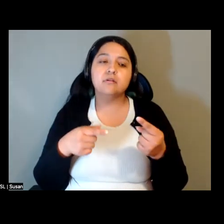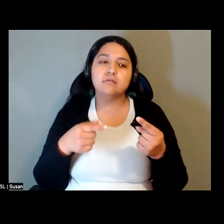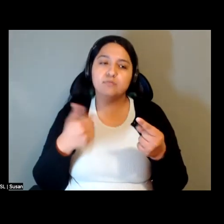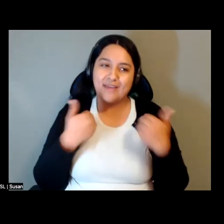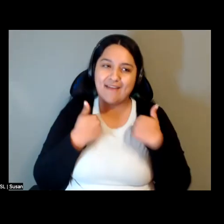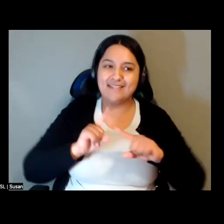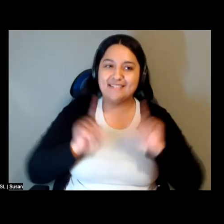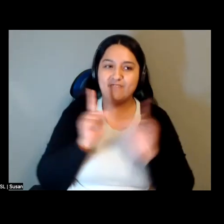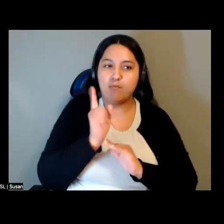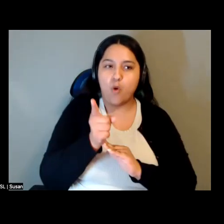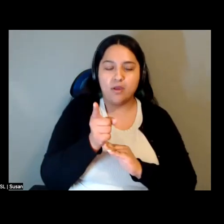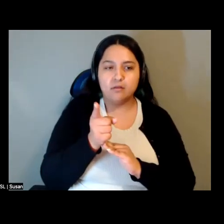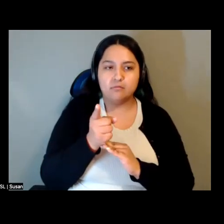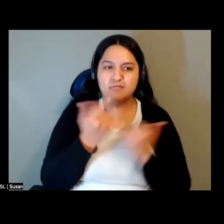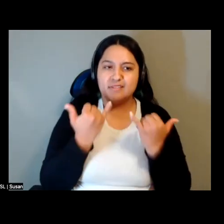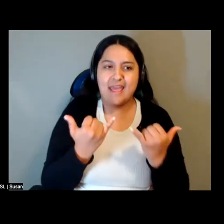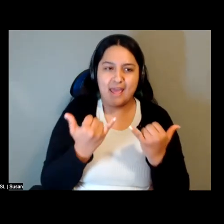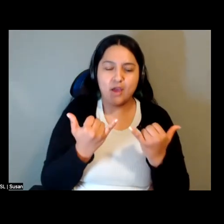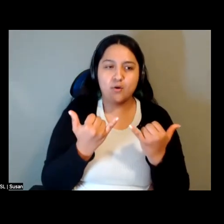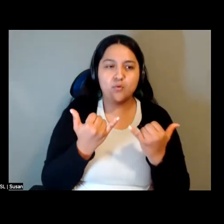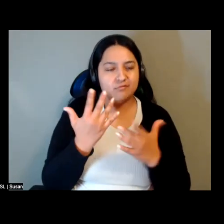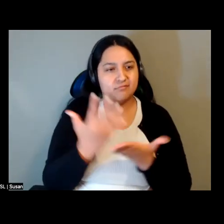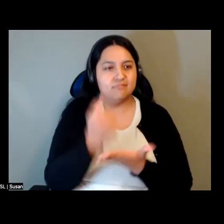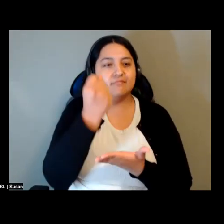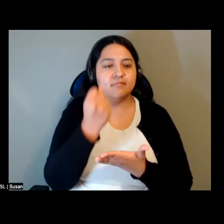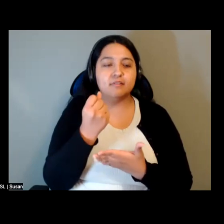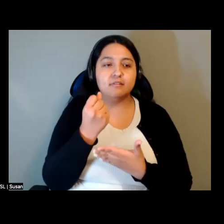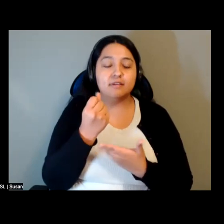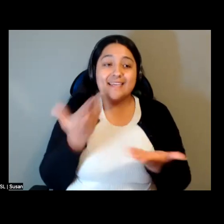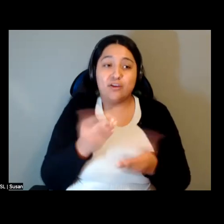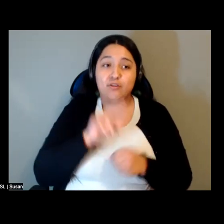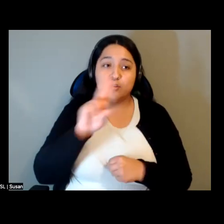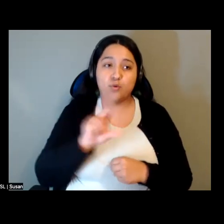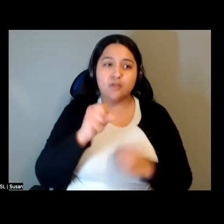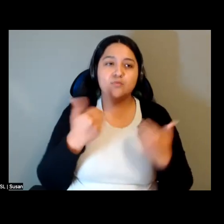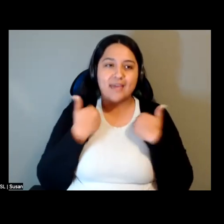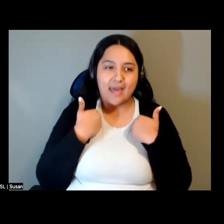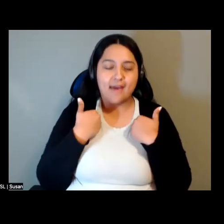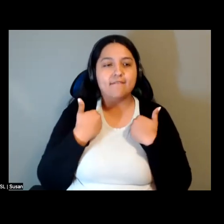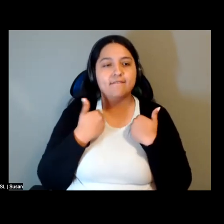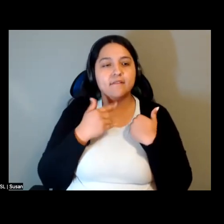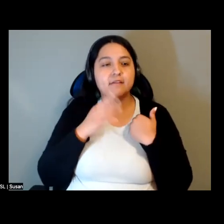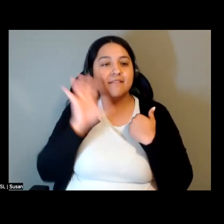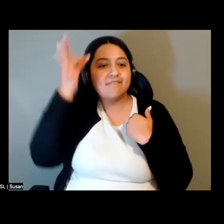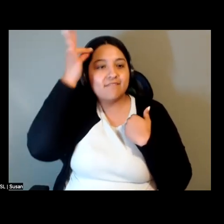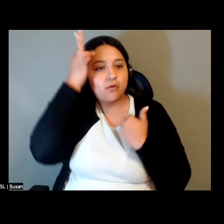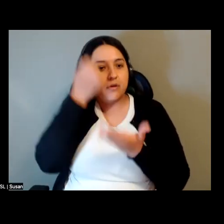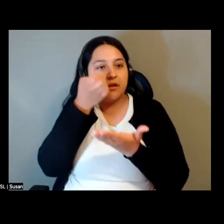now, one where in the US at least, there's a profusion of federal economic relief funds.